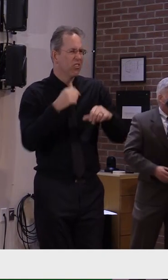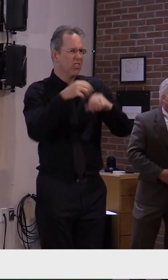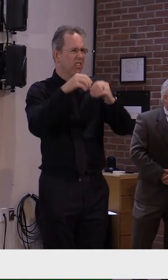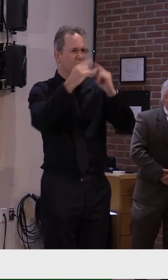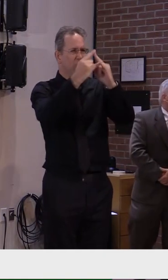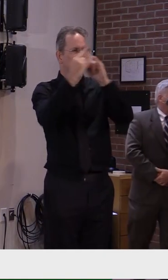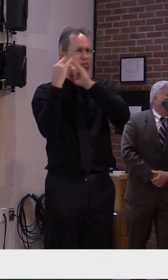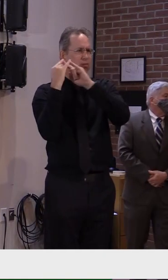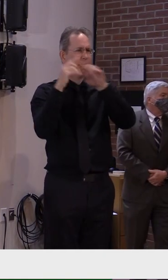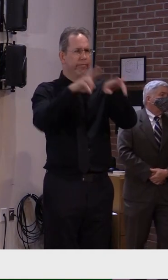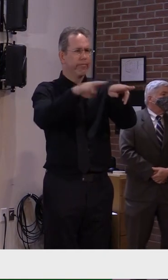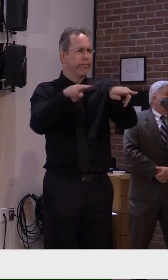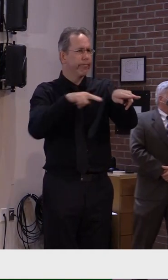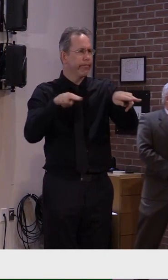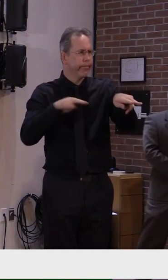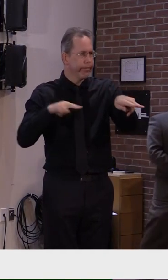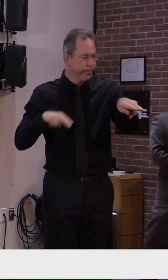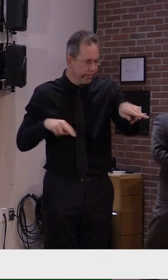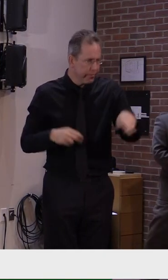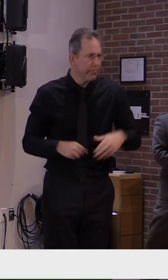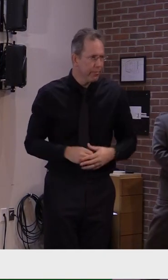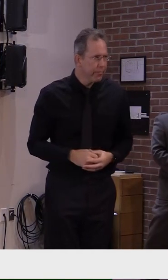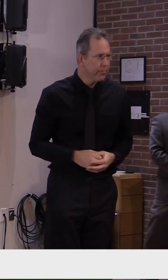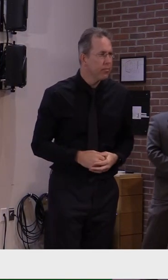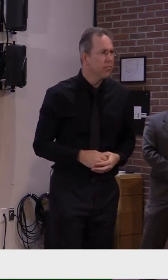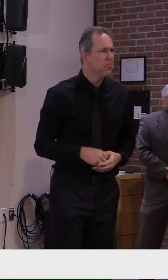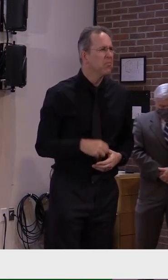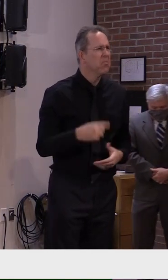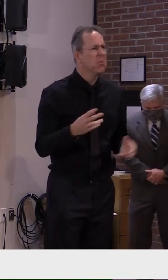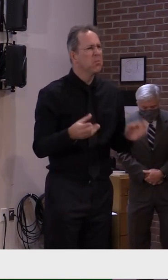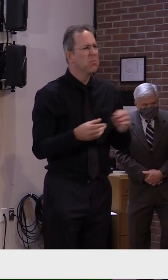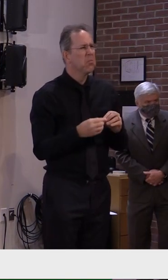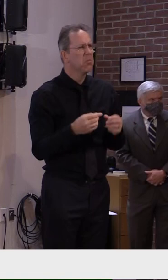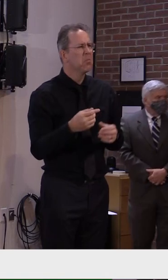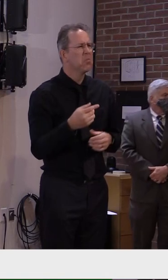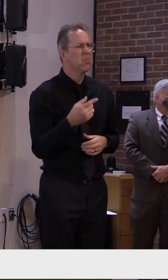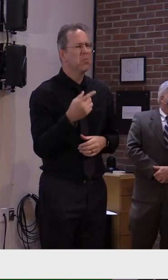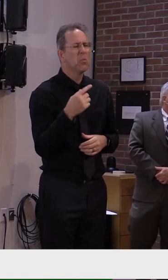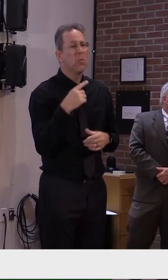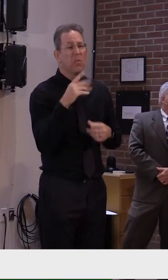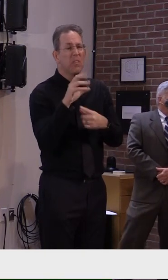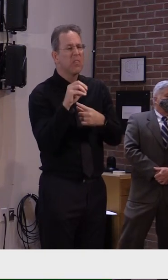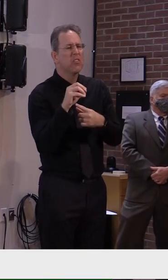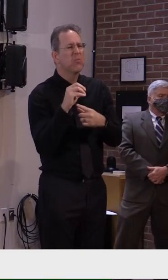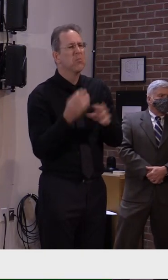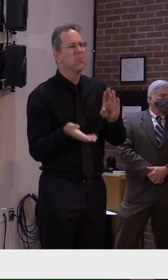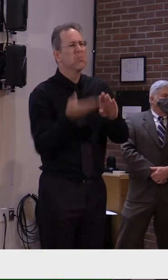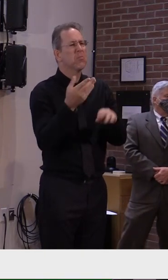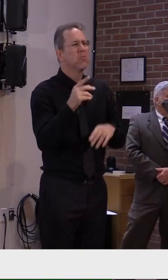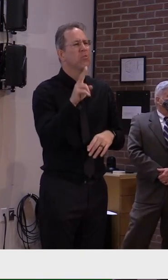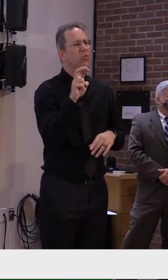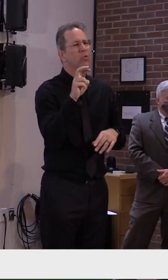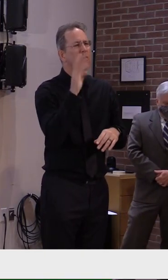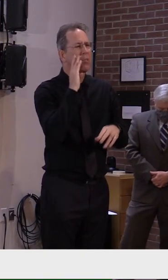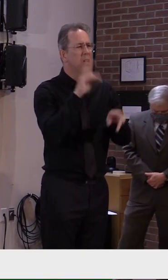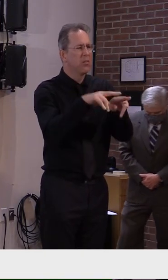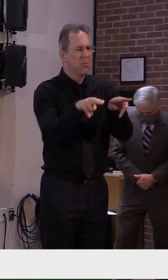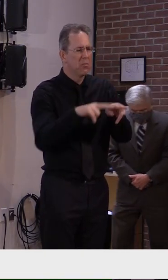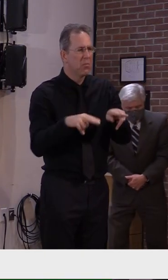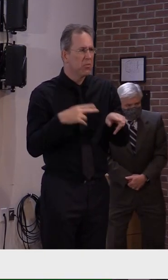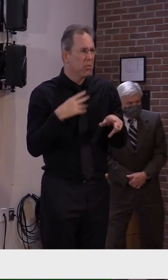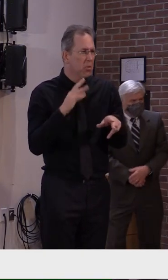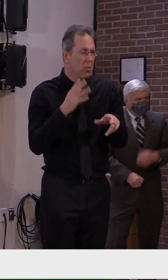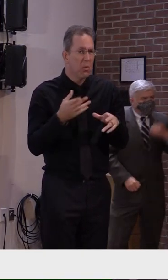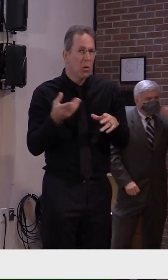that number will be an additional 200. So by early to mid next week, we'll have 250 beds in multiple